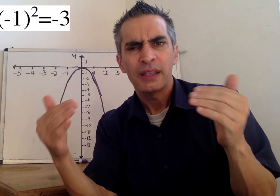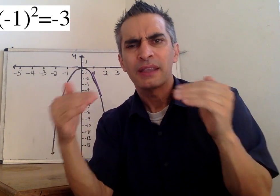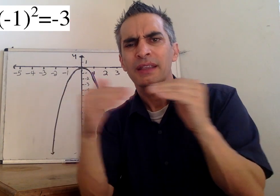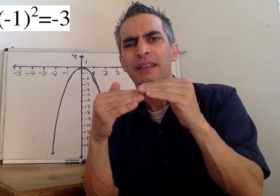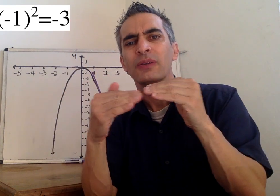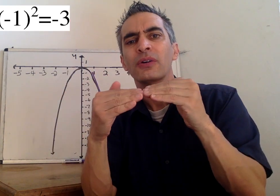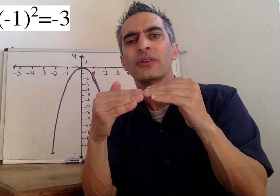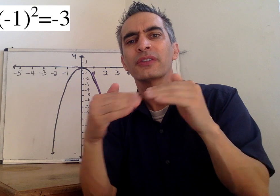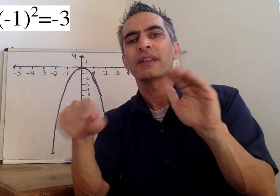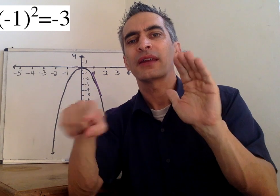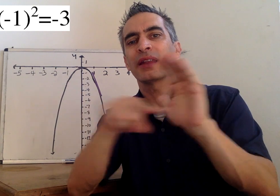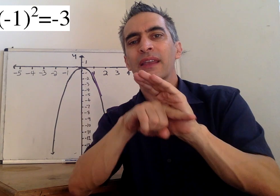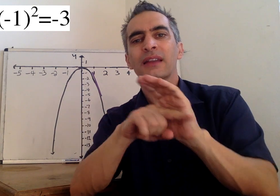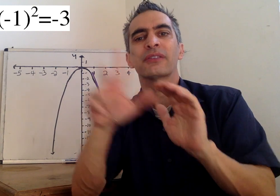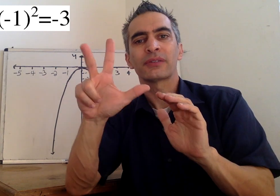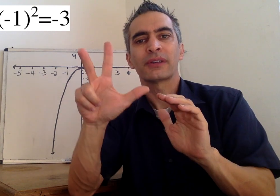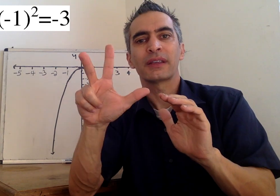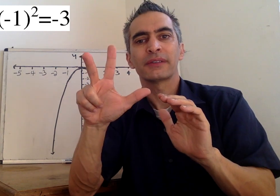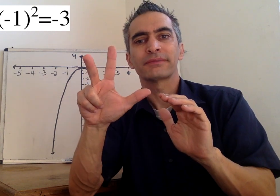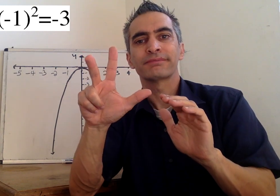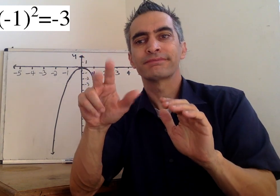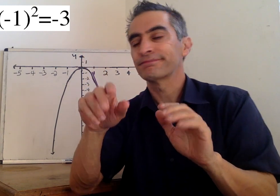negative 3.